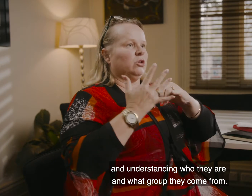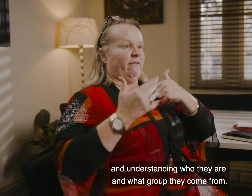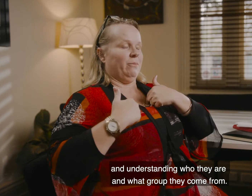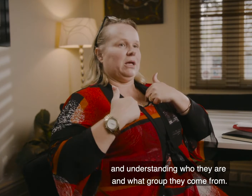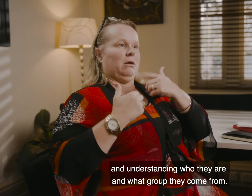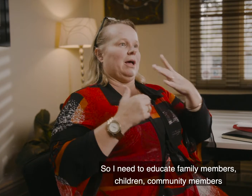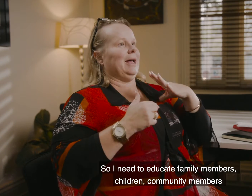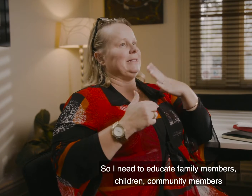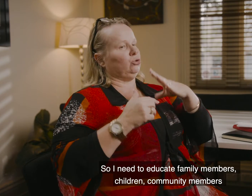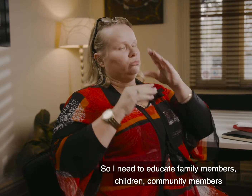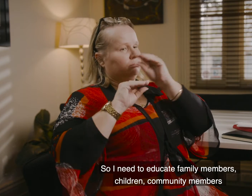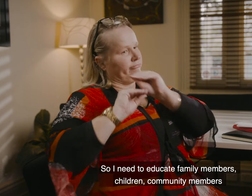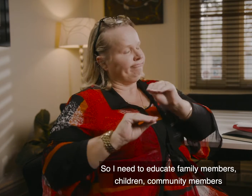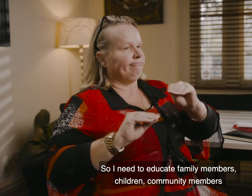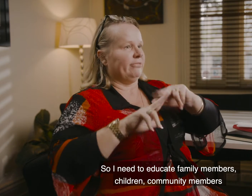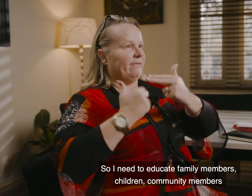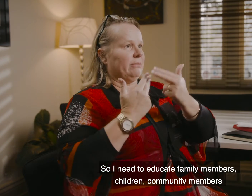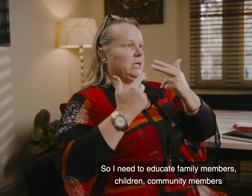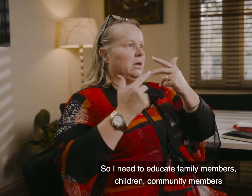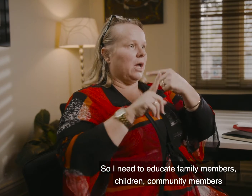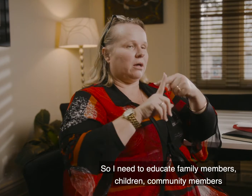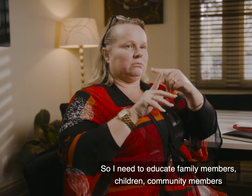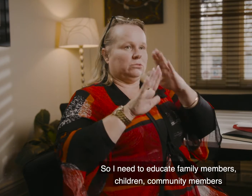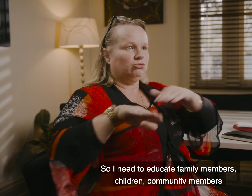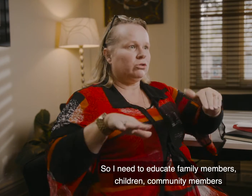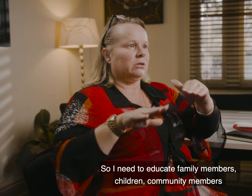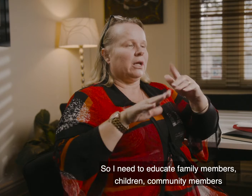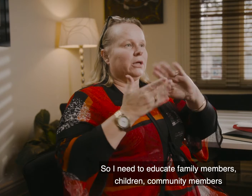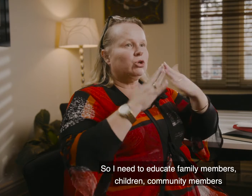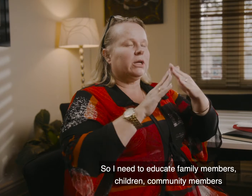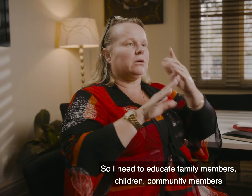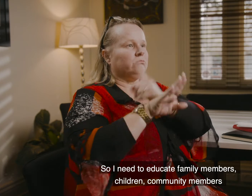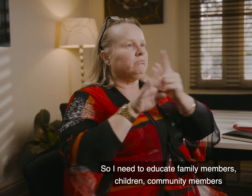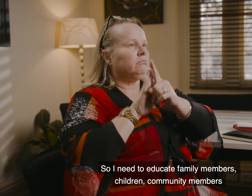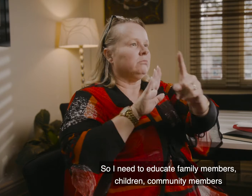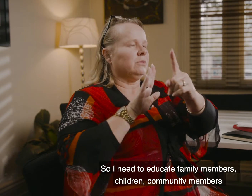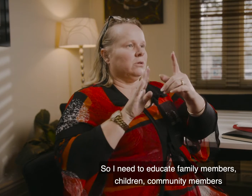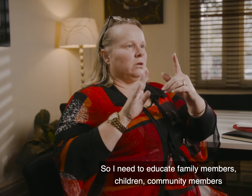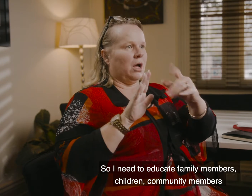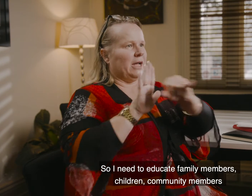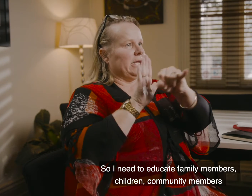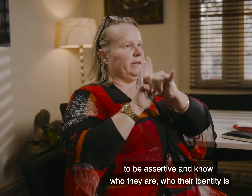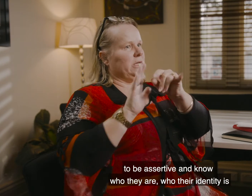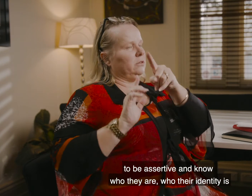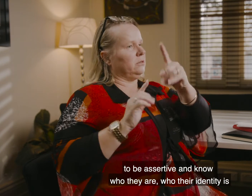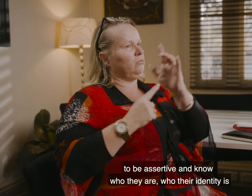from. So I need to educate family members, children, community members. To be